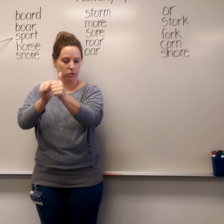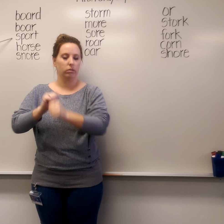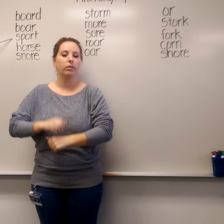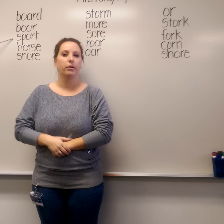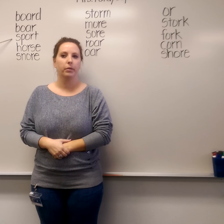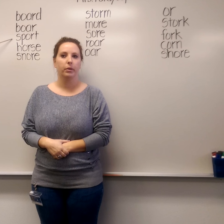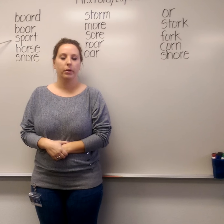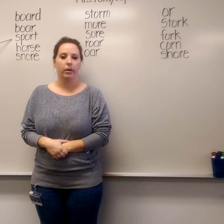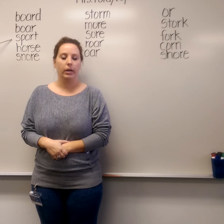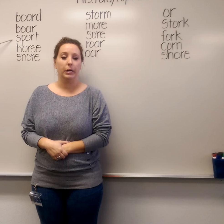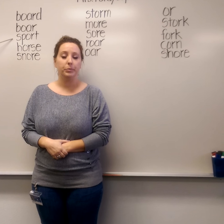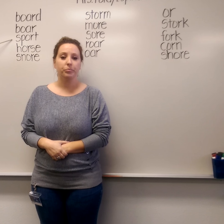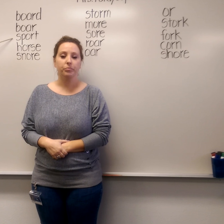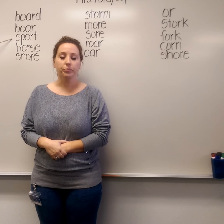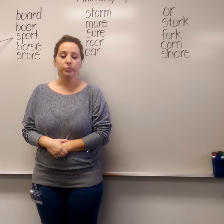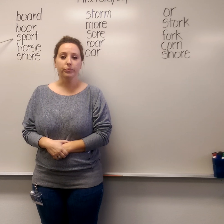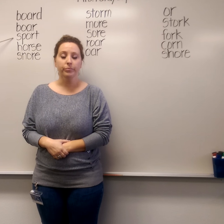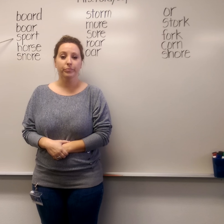My favorite sport is football.